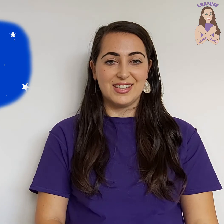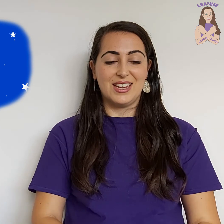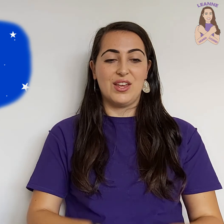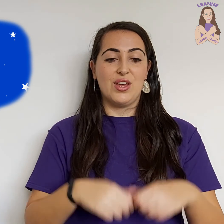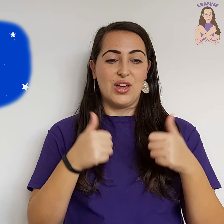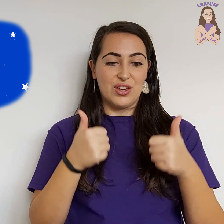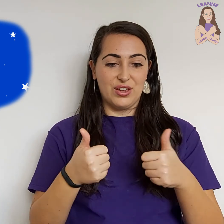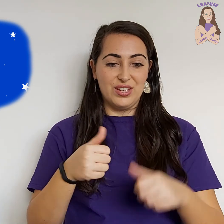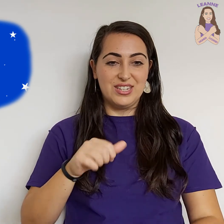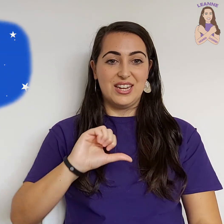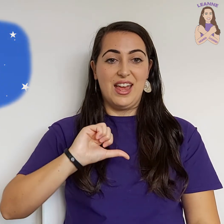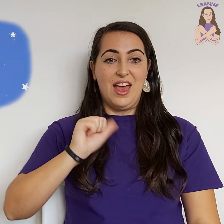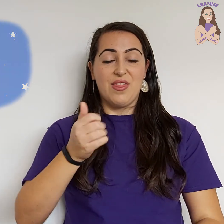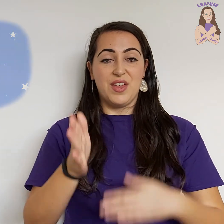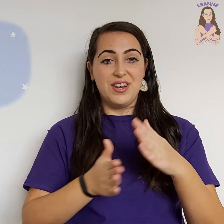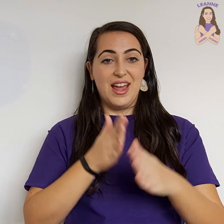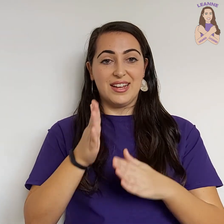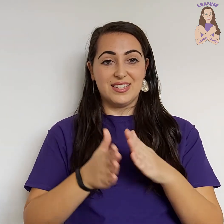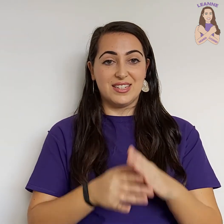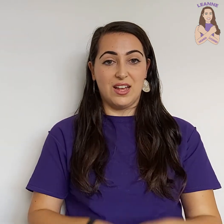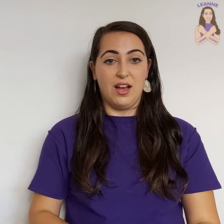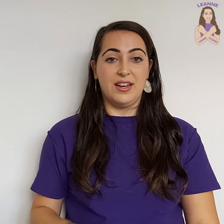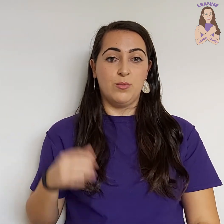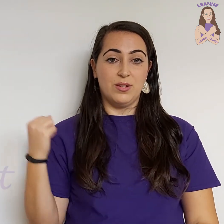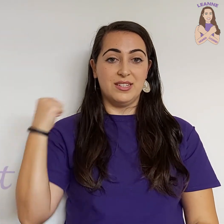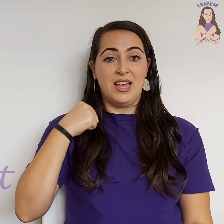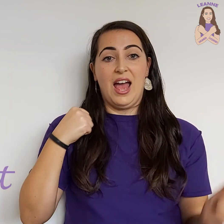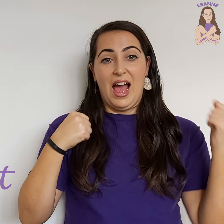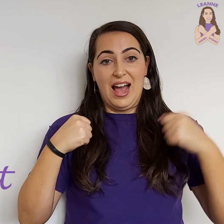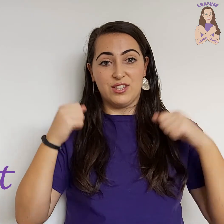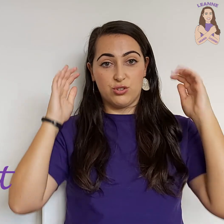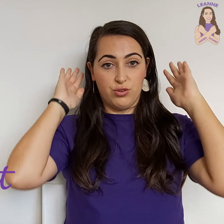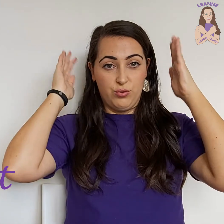Good. The next sign was astronaut.